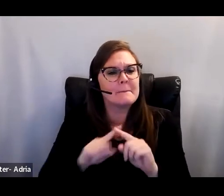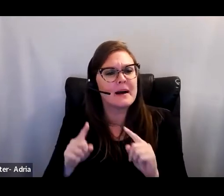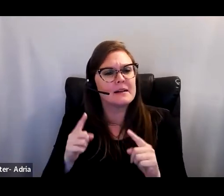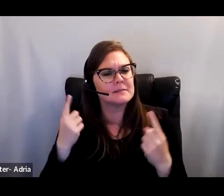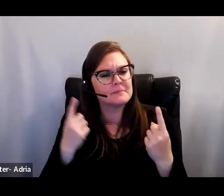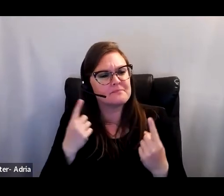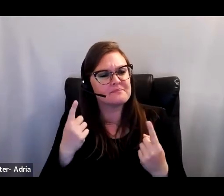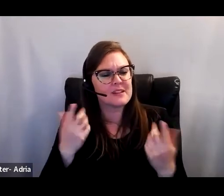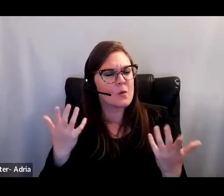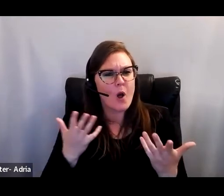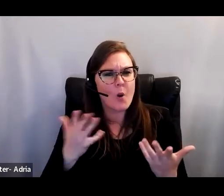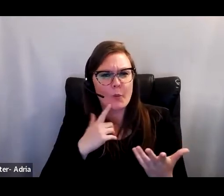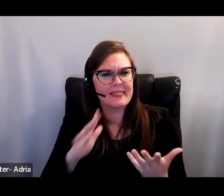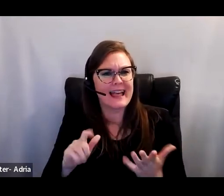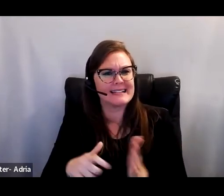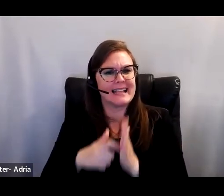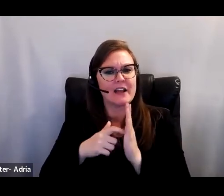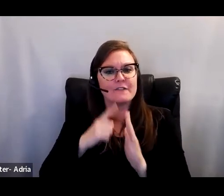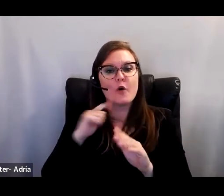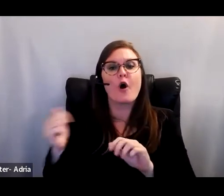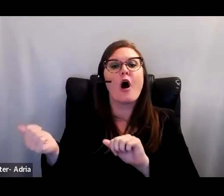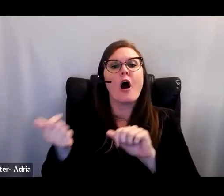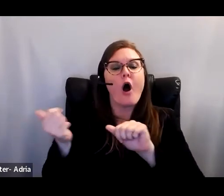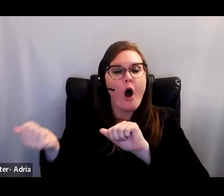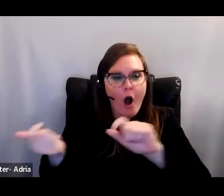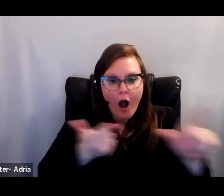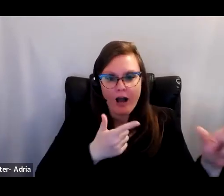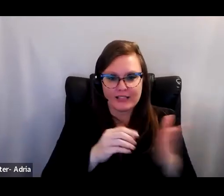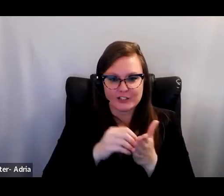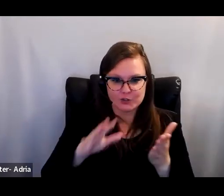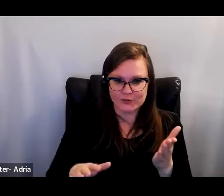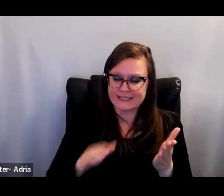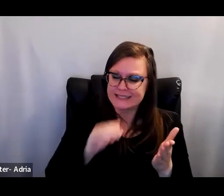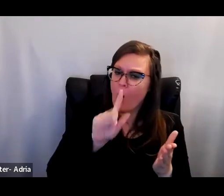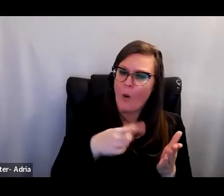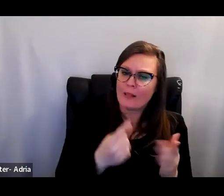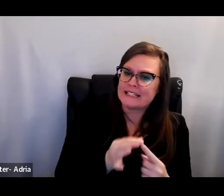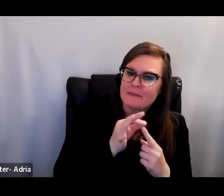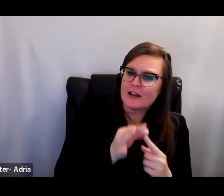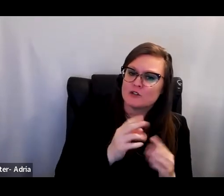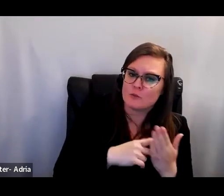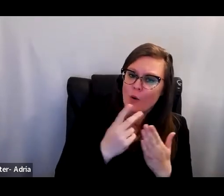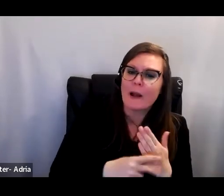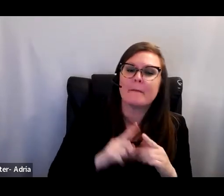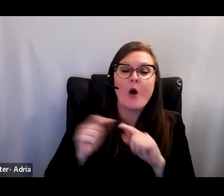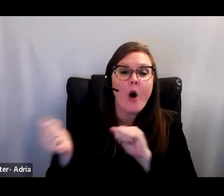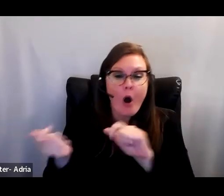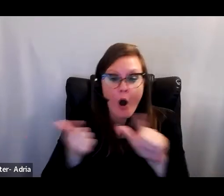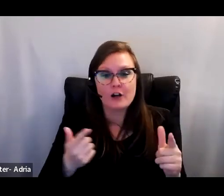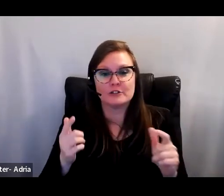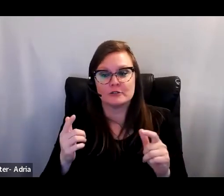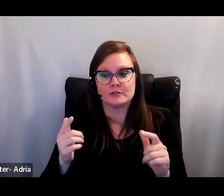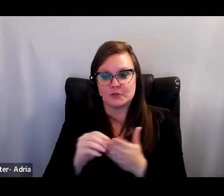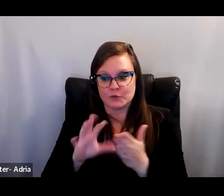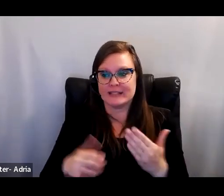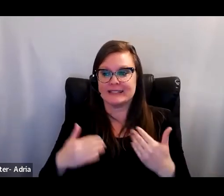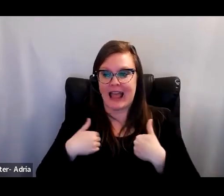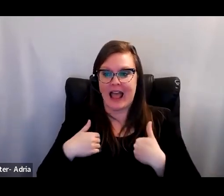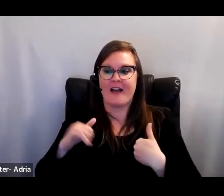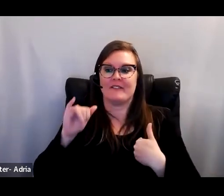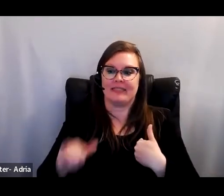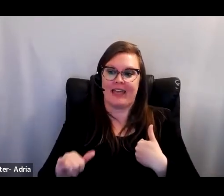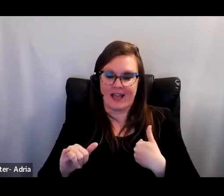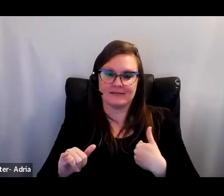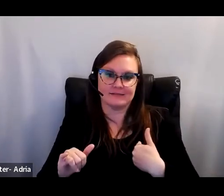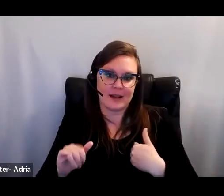for all students, not just those in a special program, to have such opportunities. This would require that people grapple with their deep-seated beliefs